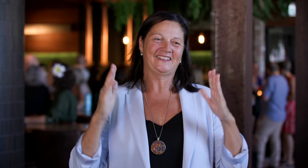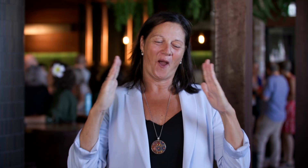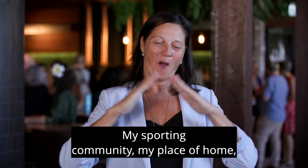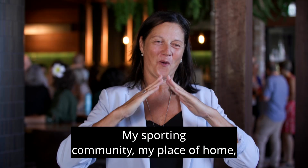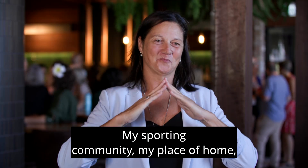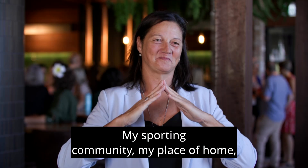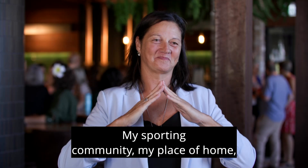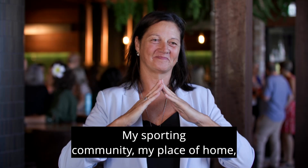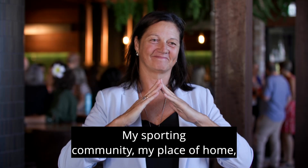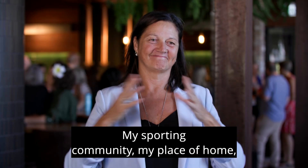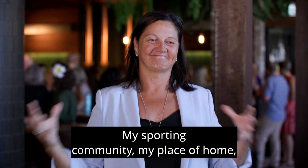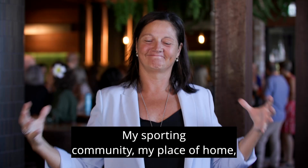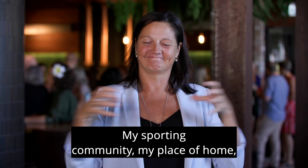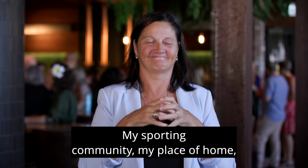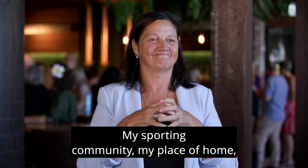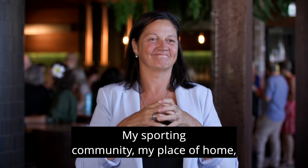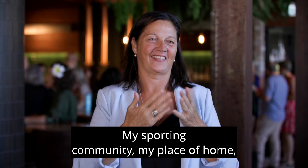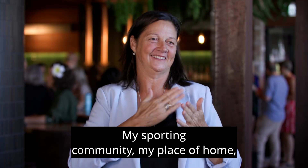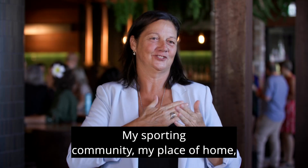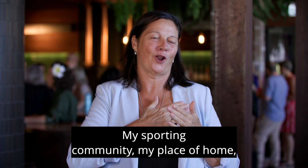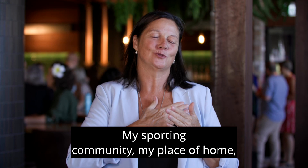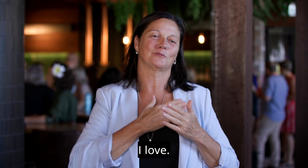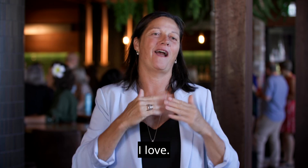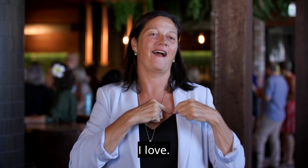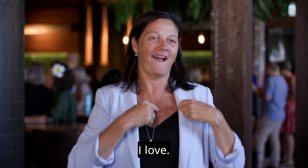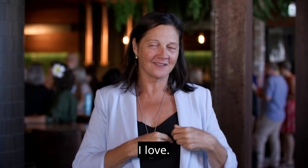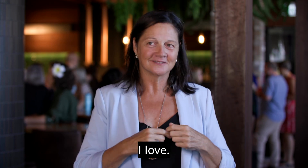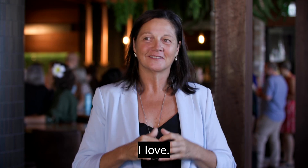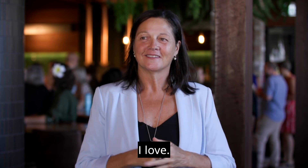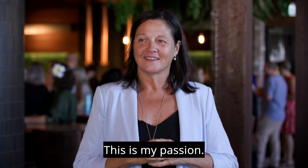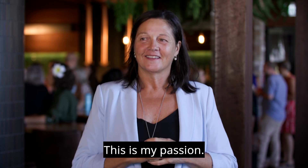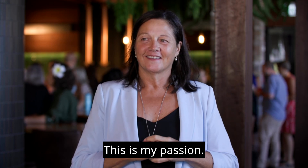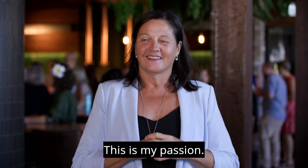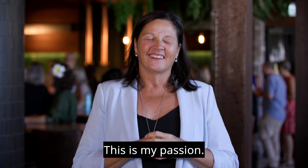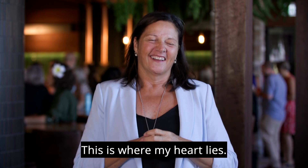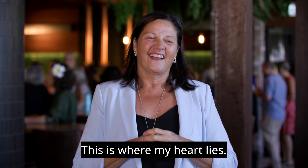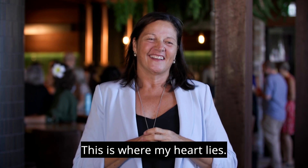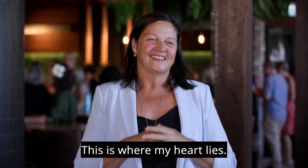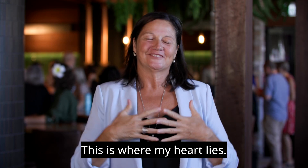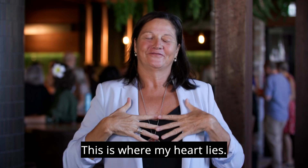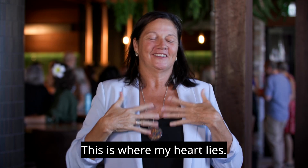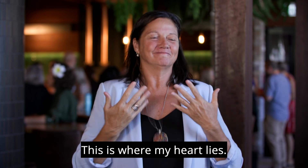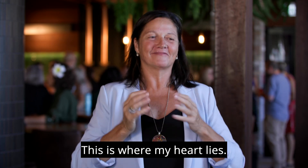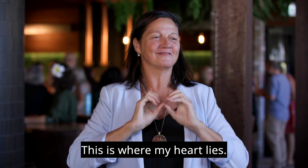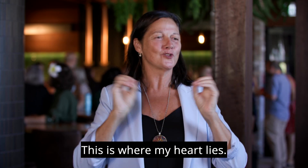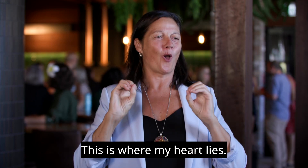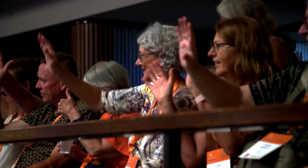My sporting community, my place of home, I love. This is my passion. This is where my heart lies.